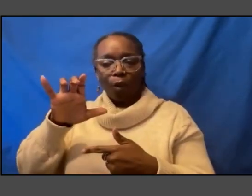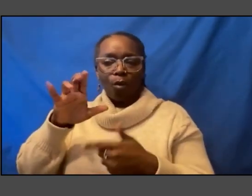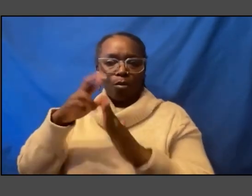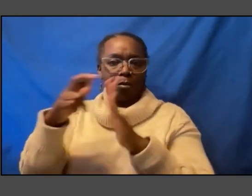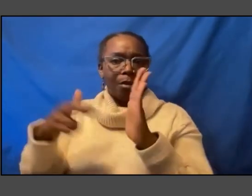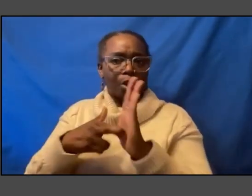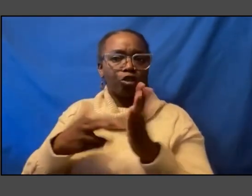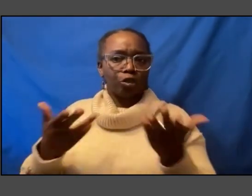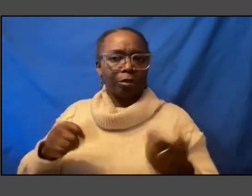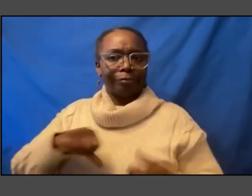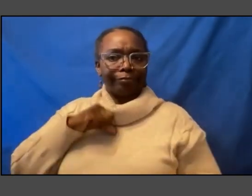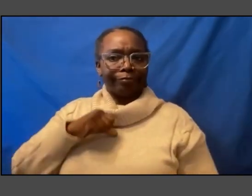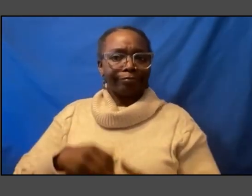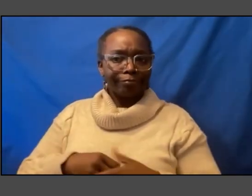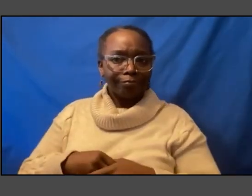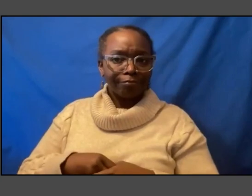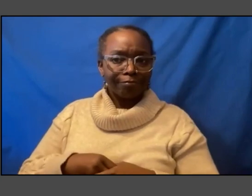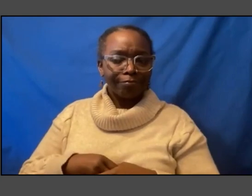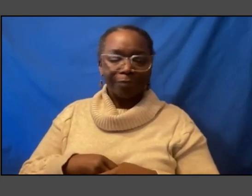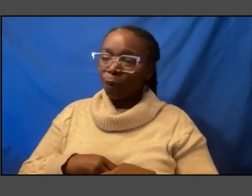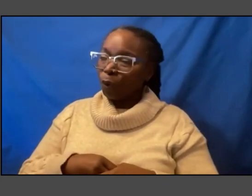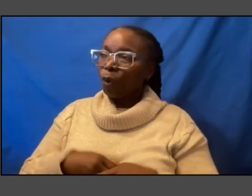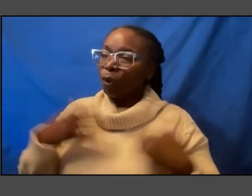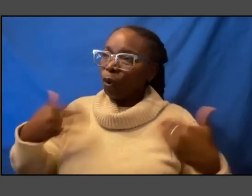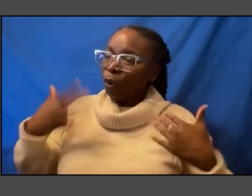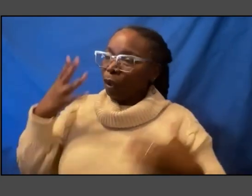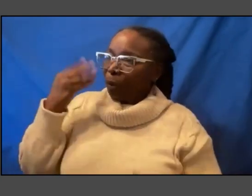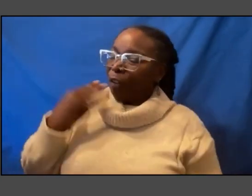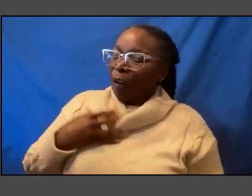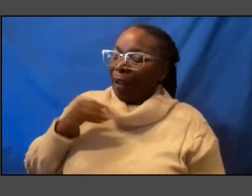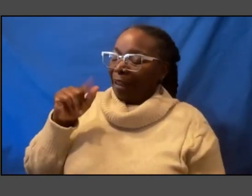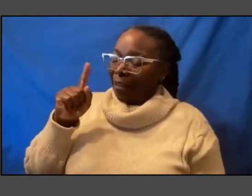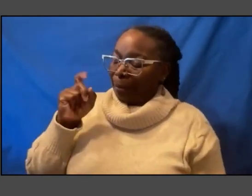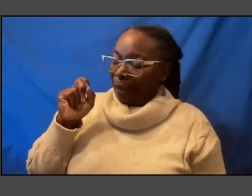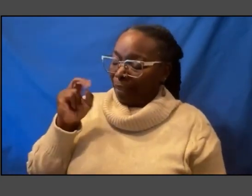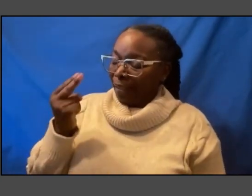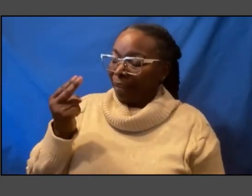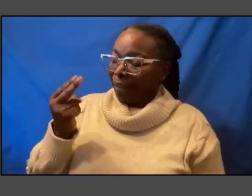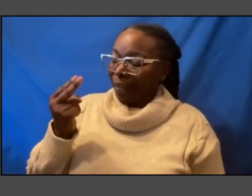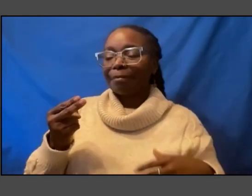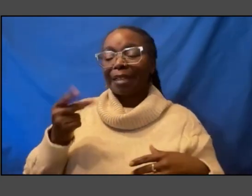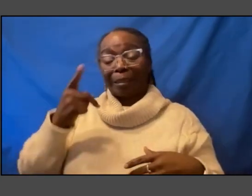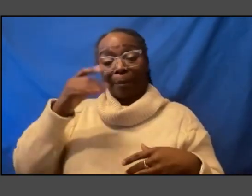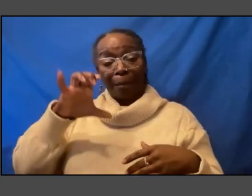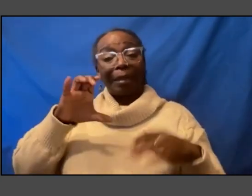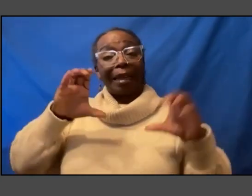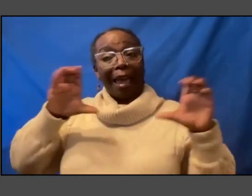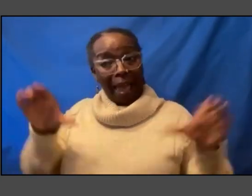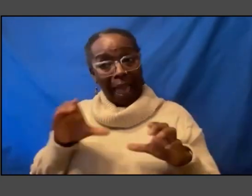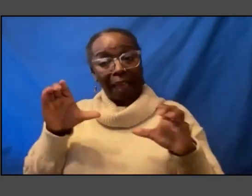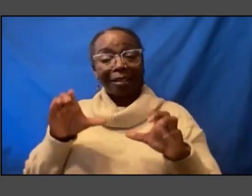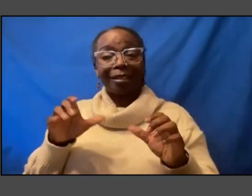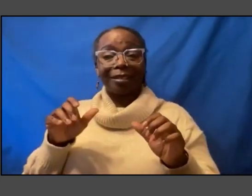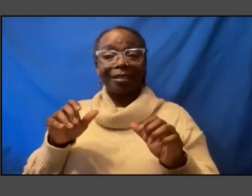beautiful and the way that you know as a sort of public act uh it it came across as simply